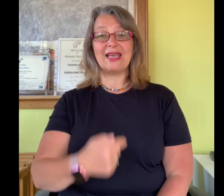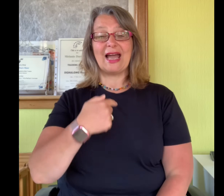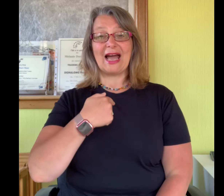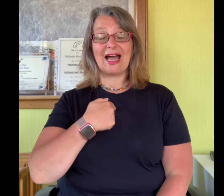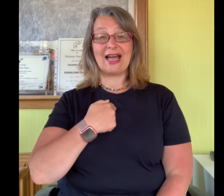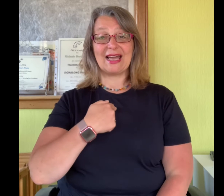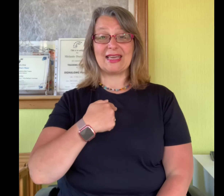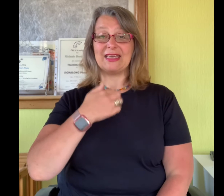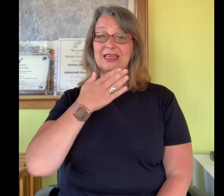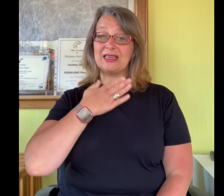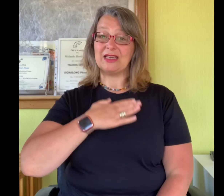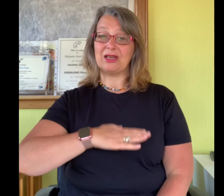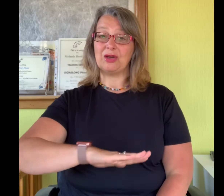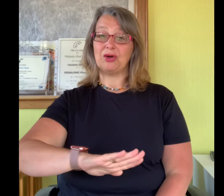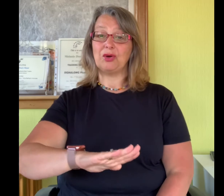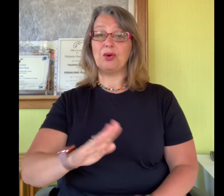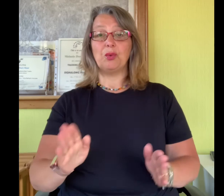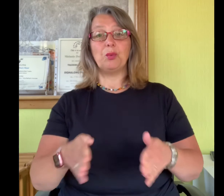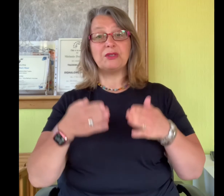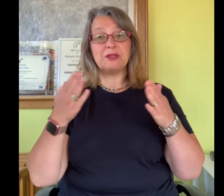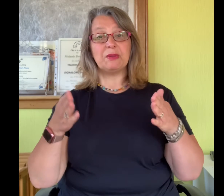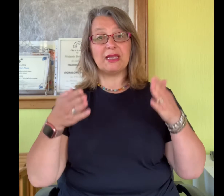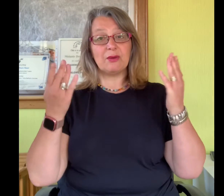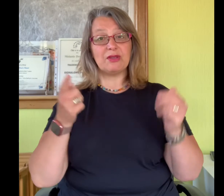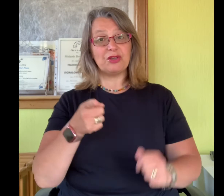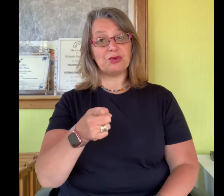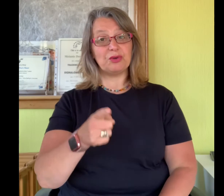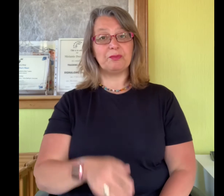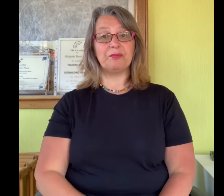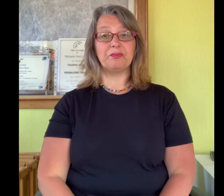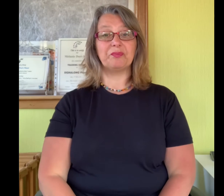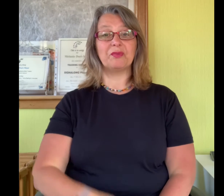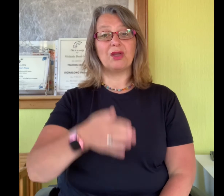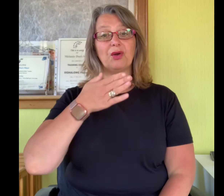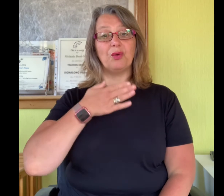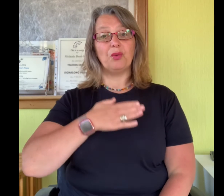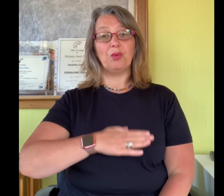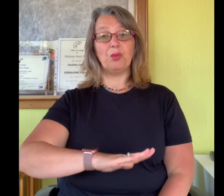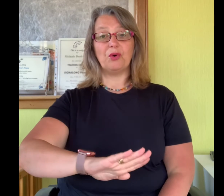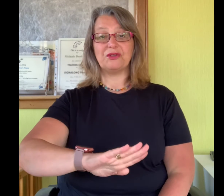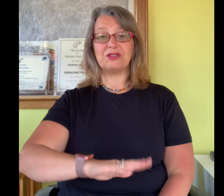I want to play with you, want,